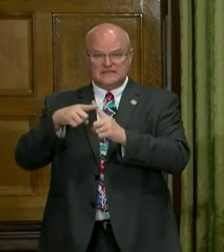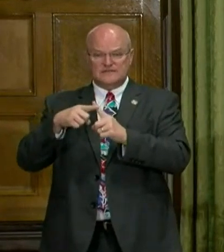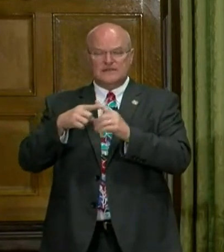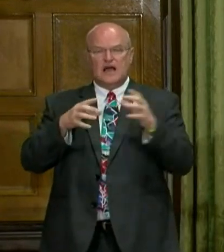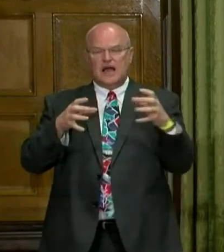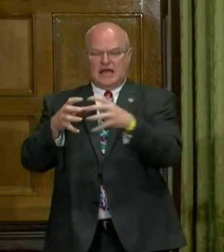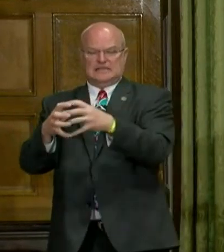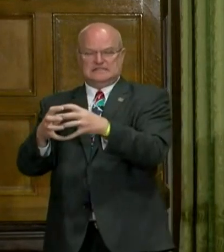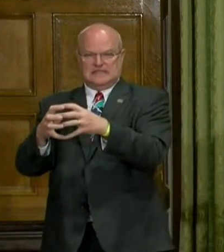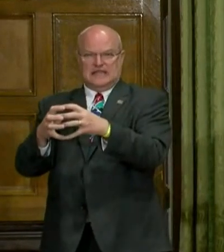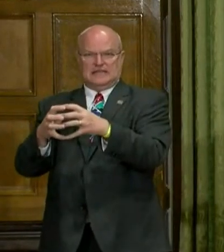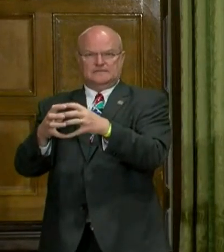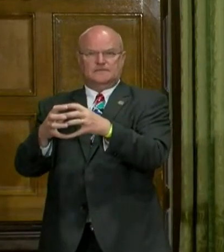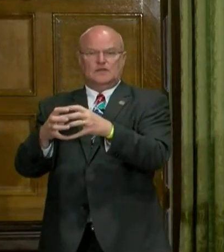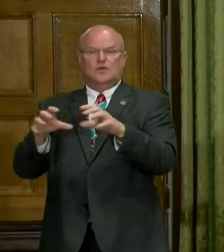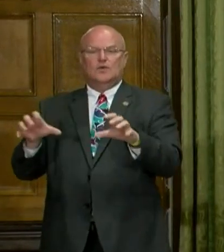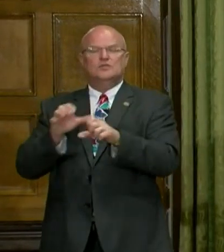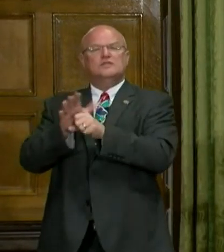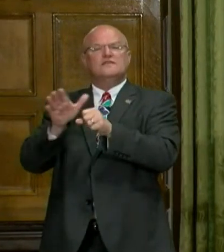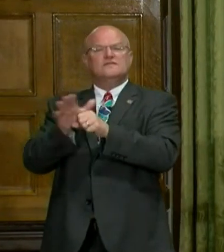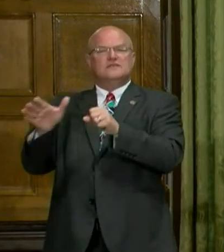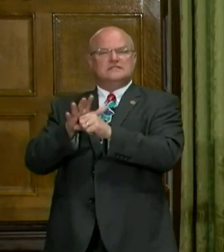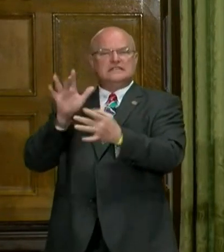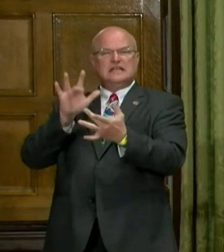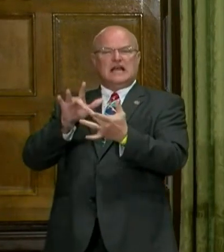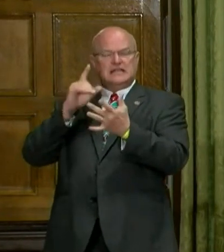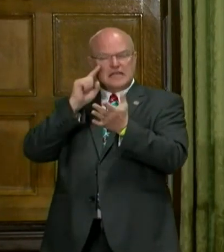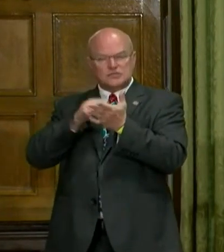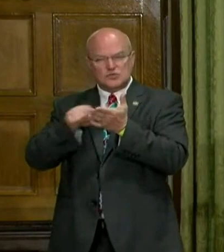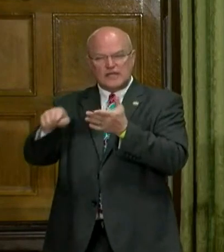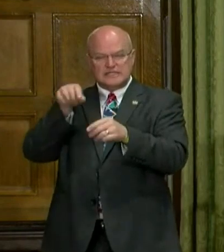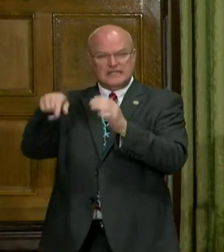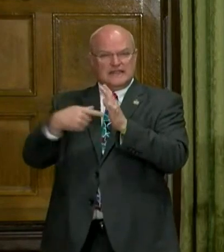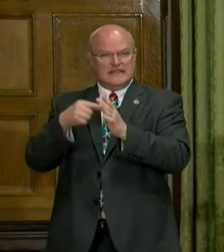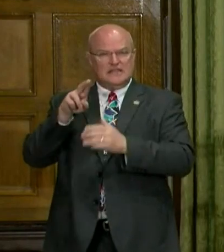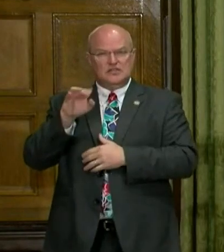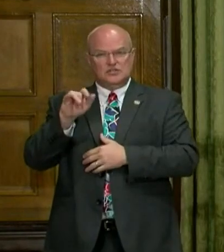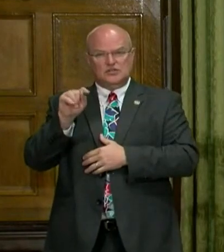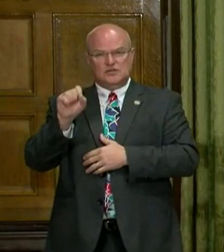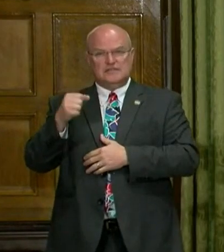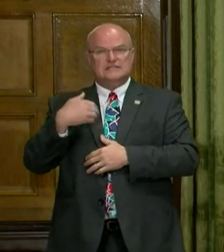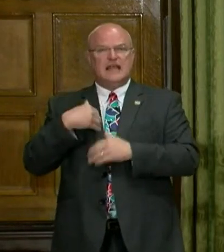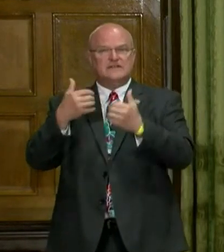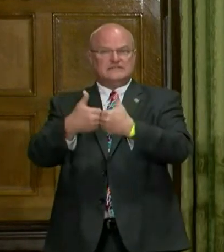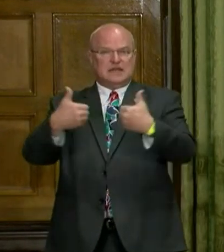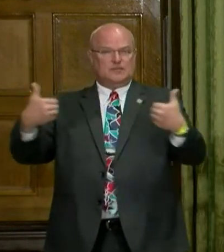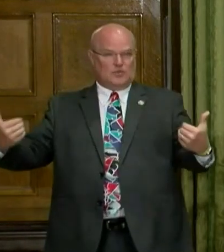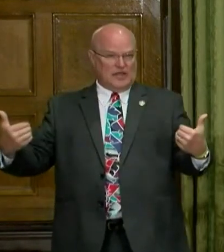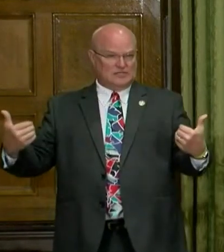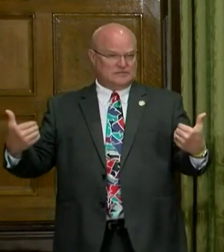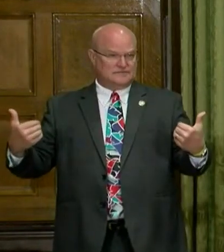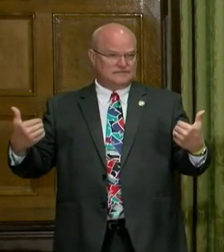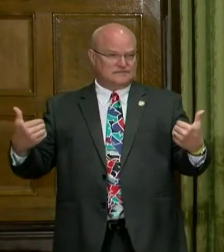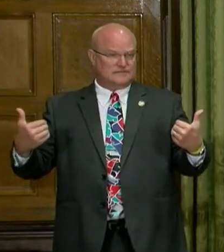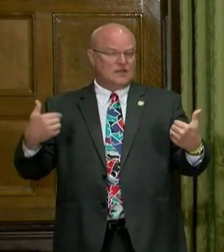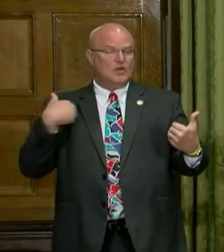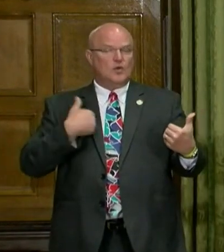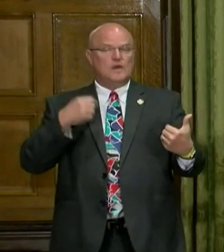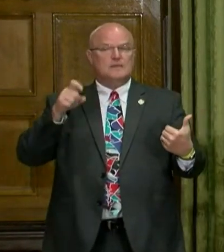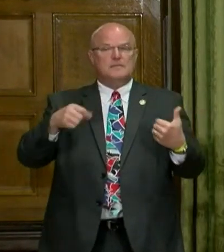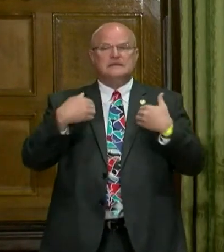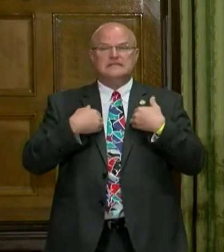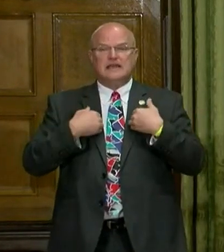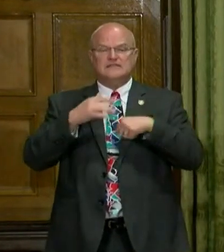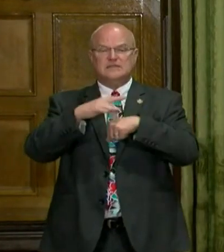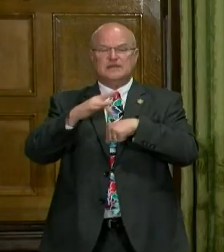isolated, we can do the sufficient contact tracing in these units and have separation capacity and we have